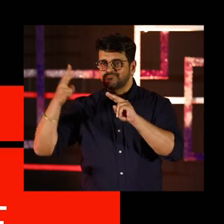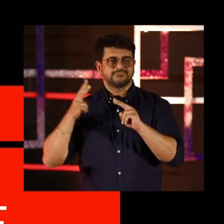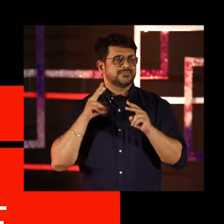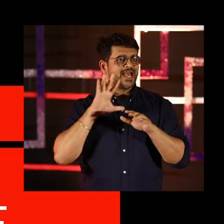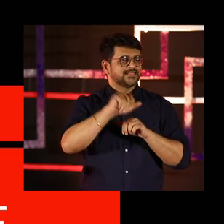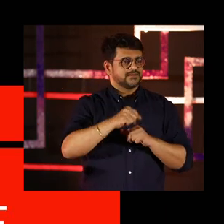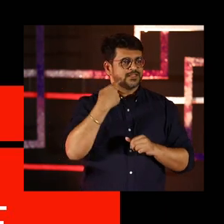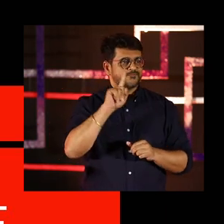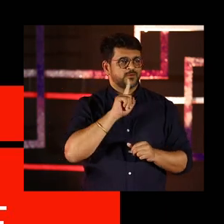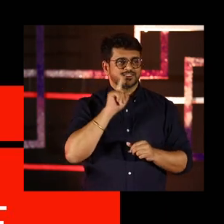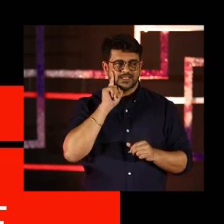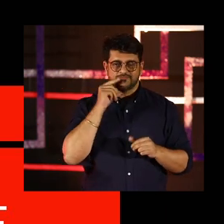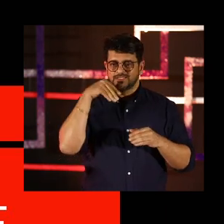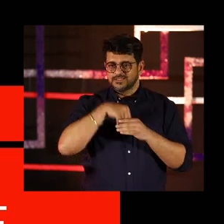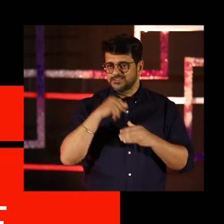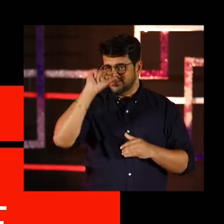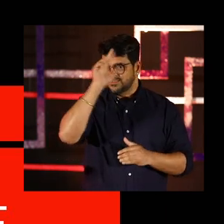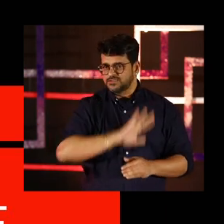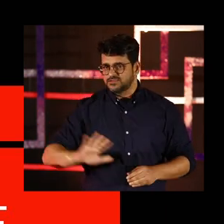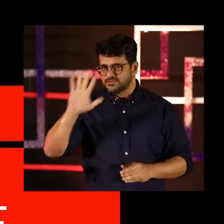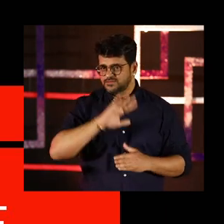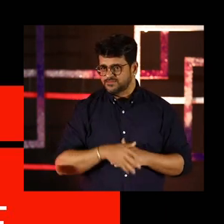on the misconceptions of accessibility for the deaf in India.